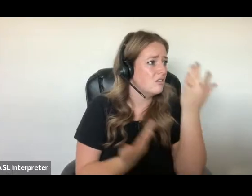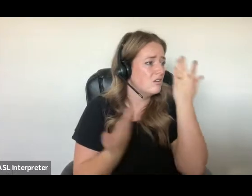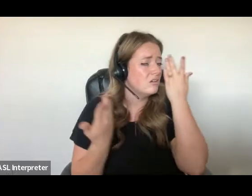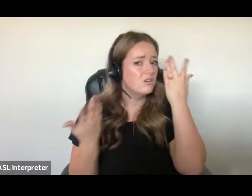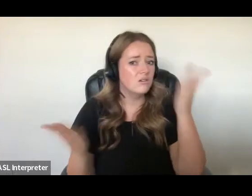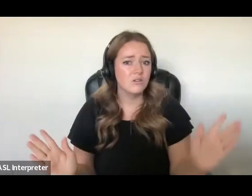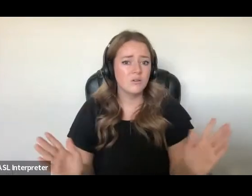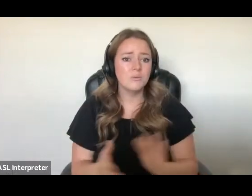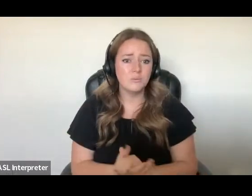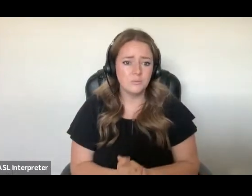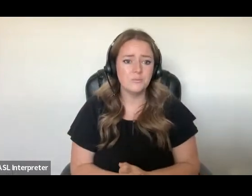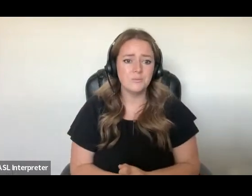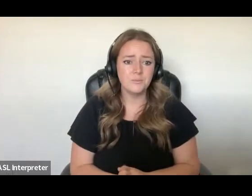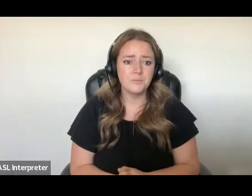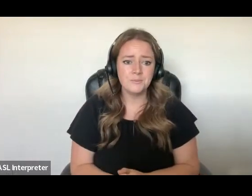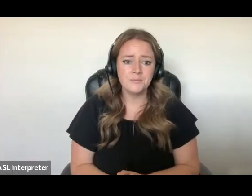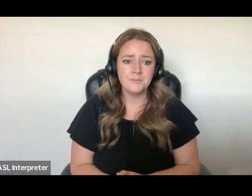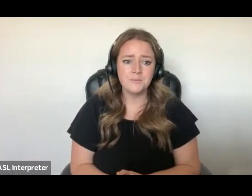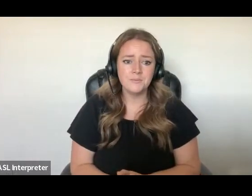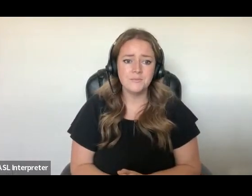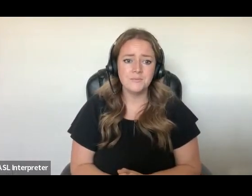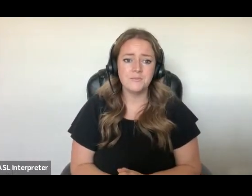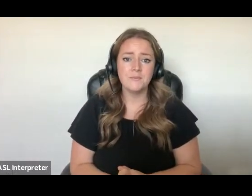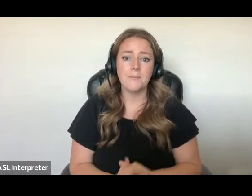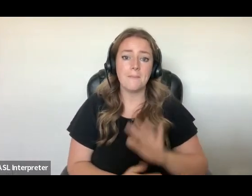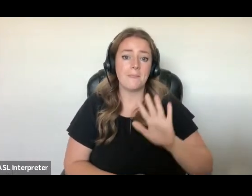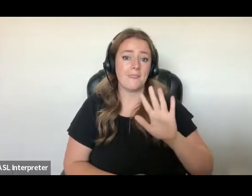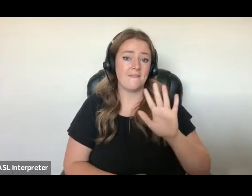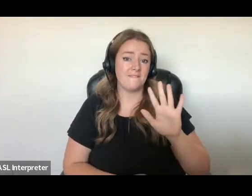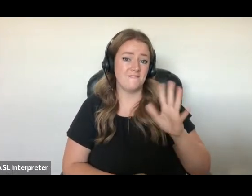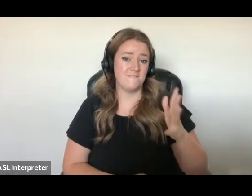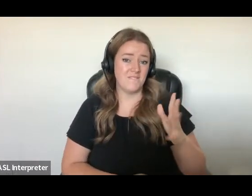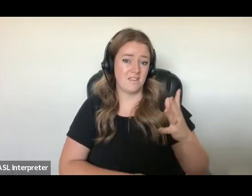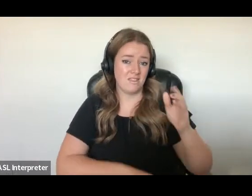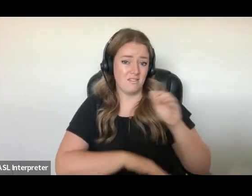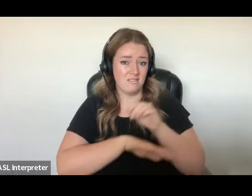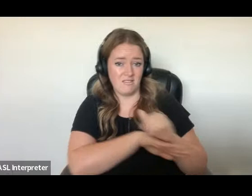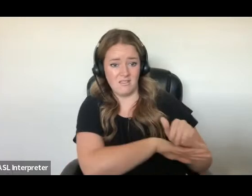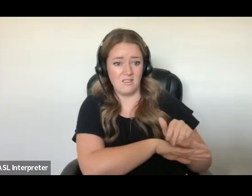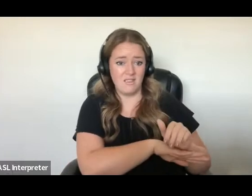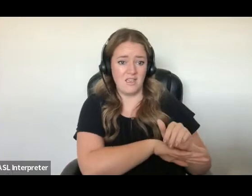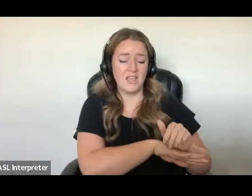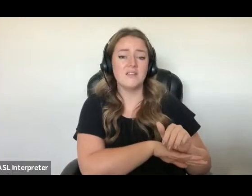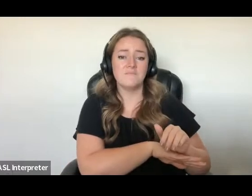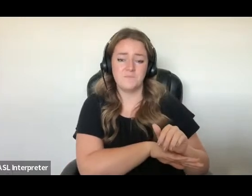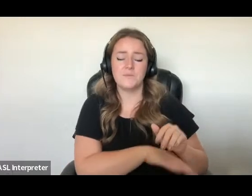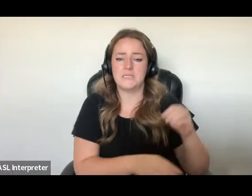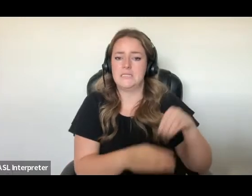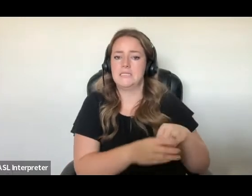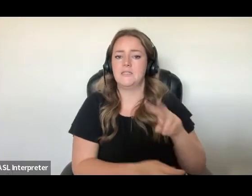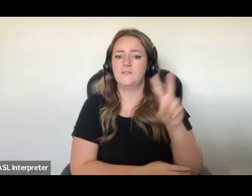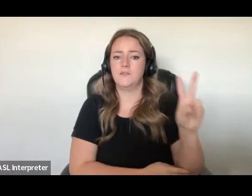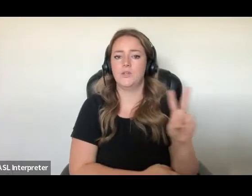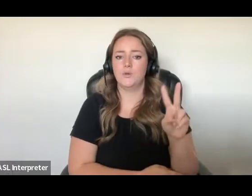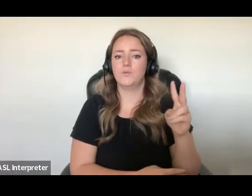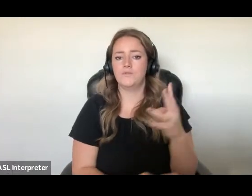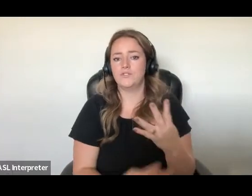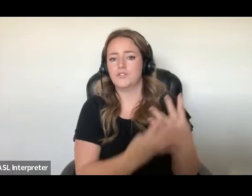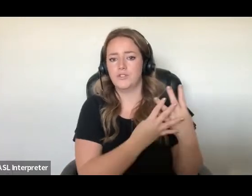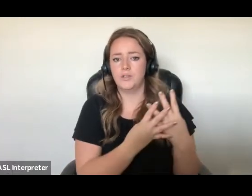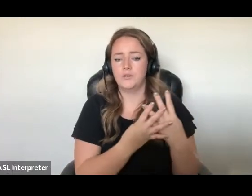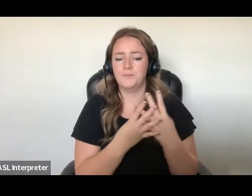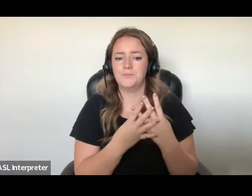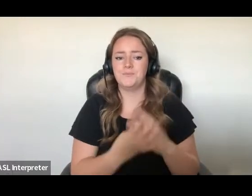I spent my first night in Canada in Vancouver jail. My